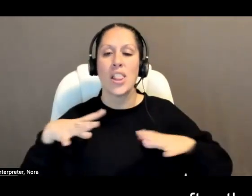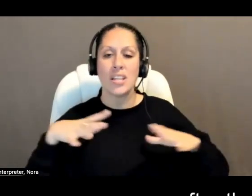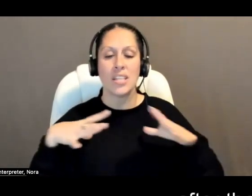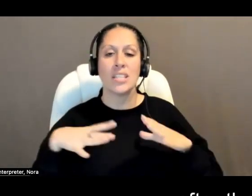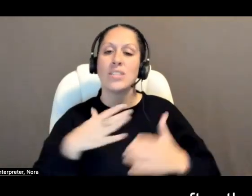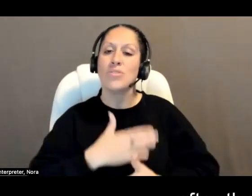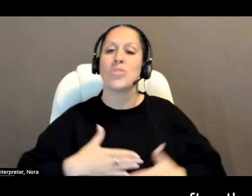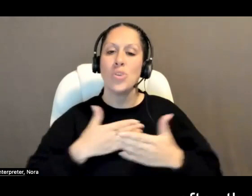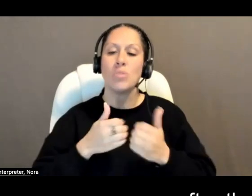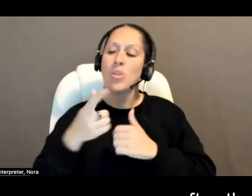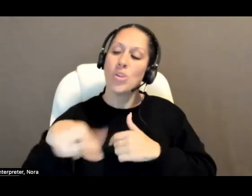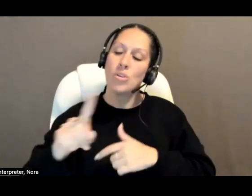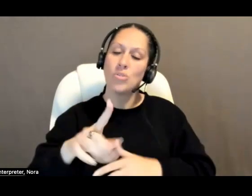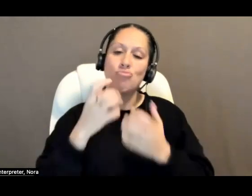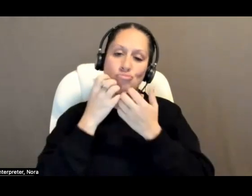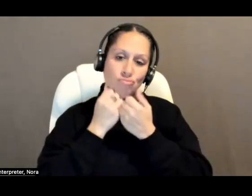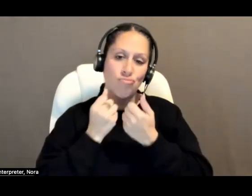Enjoy them with those you hold dear.